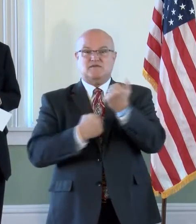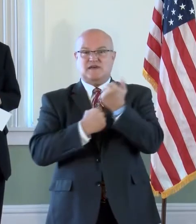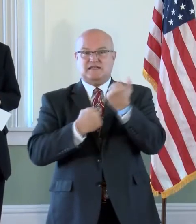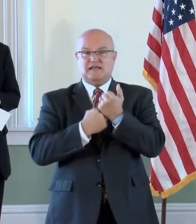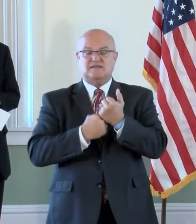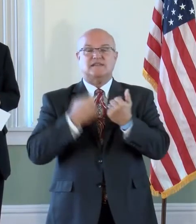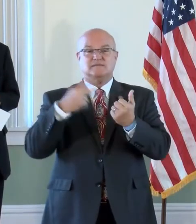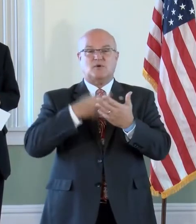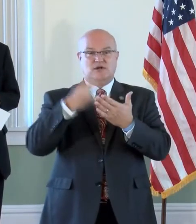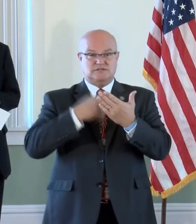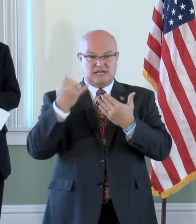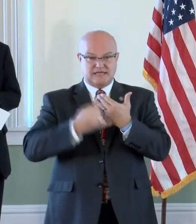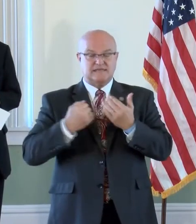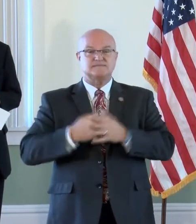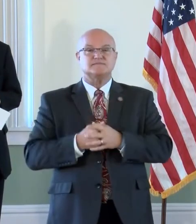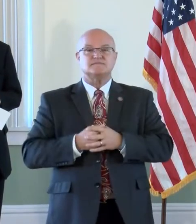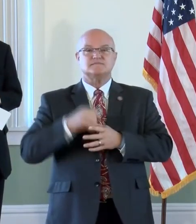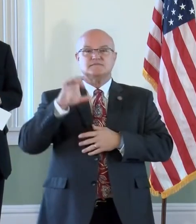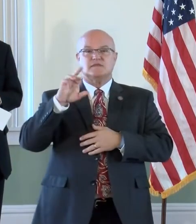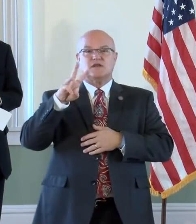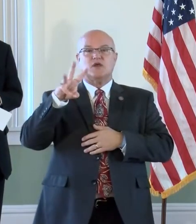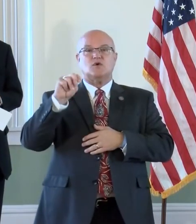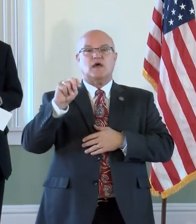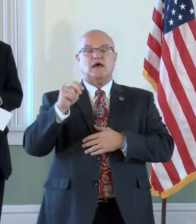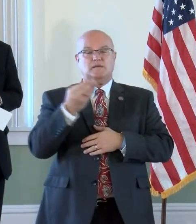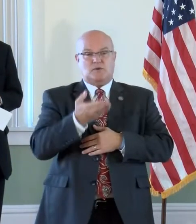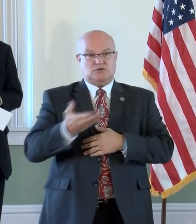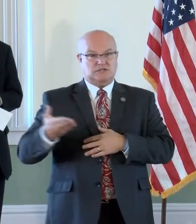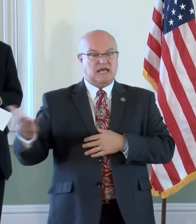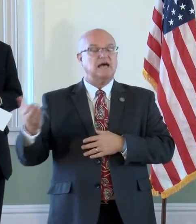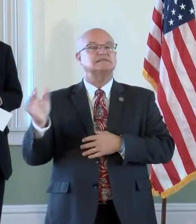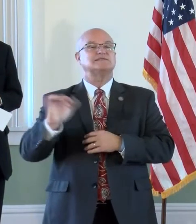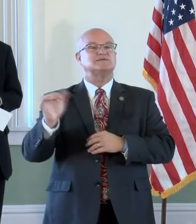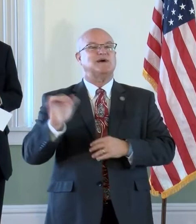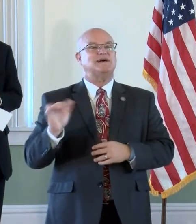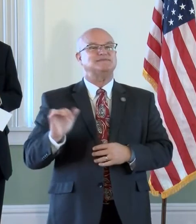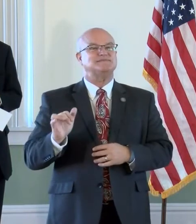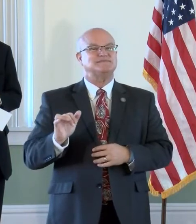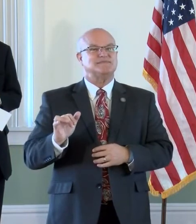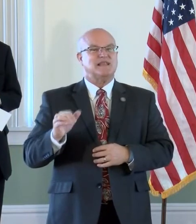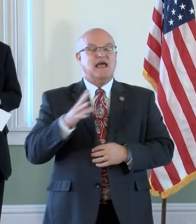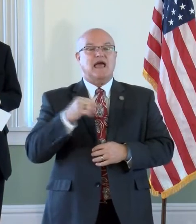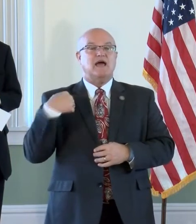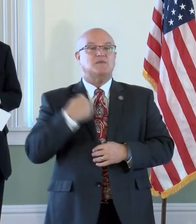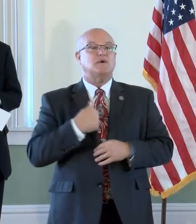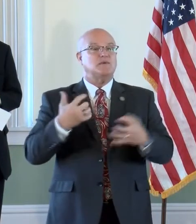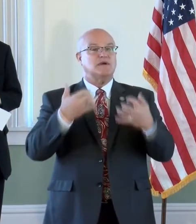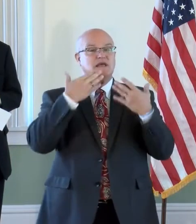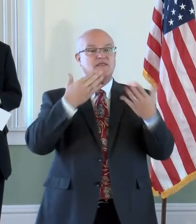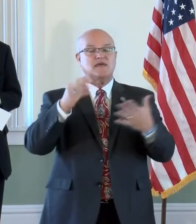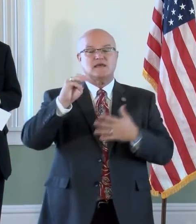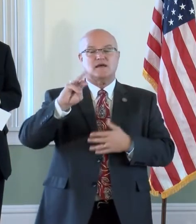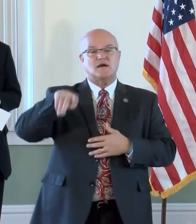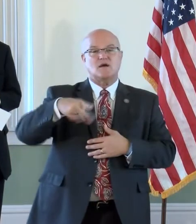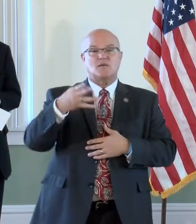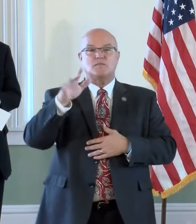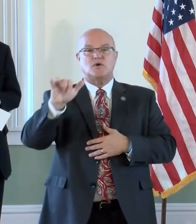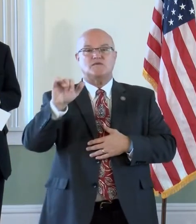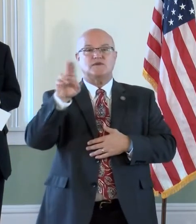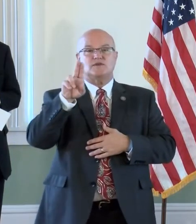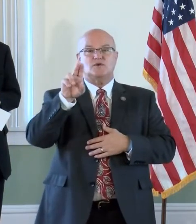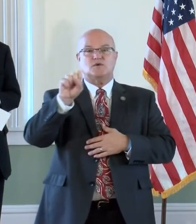this project. And then crowned merchandise as well. And we want to thank Murphy USA